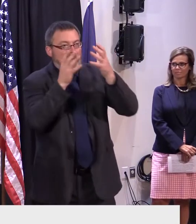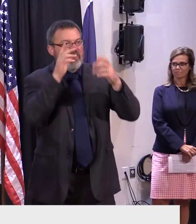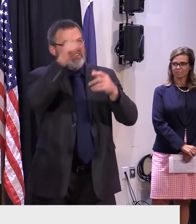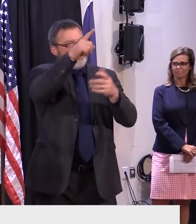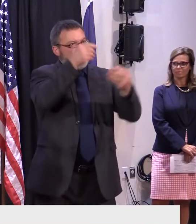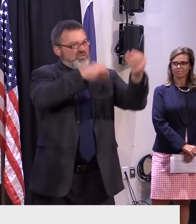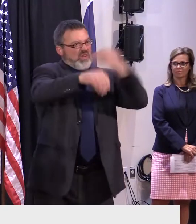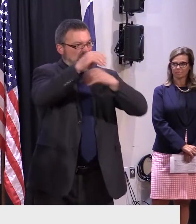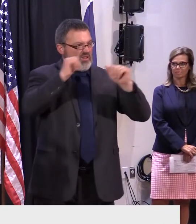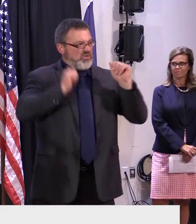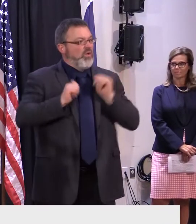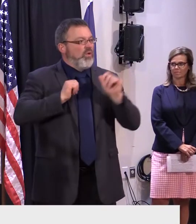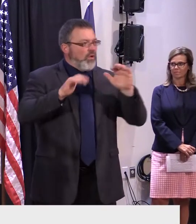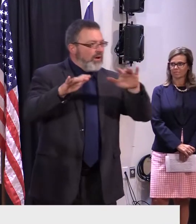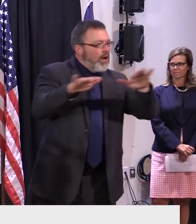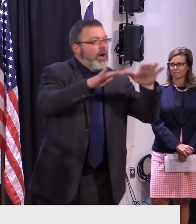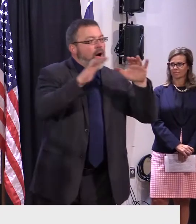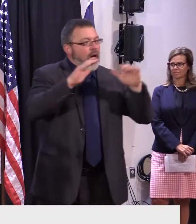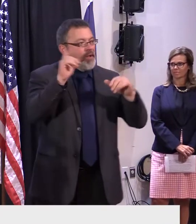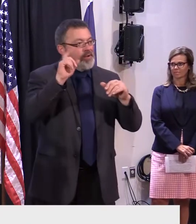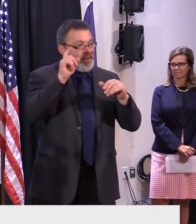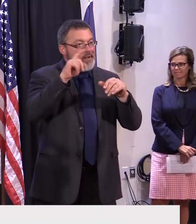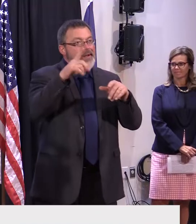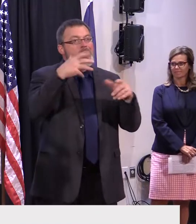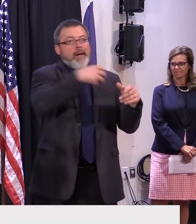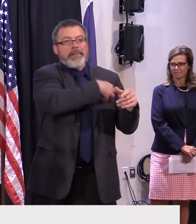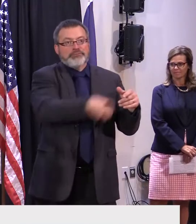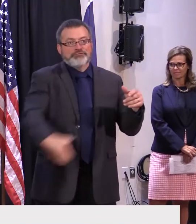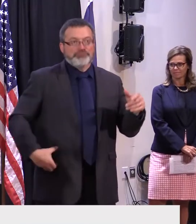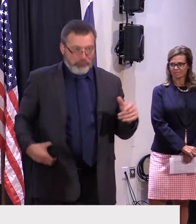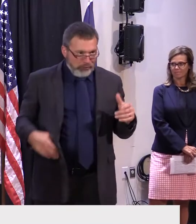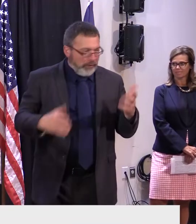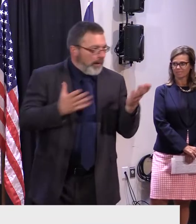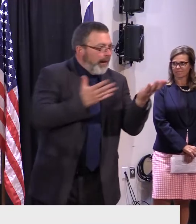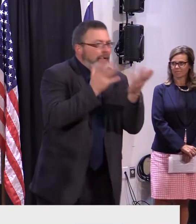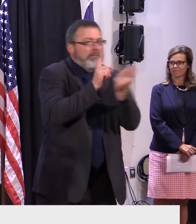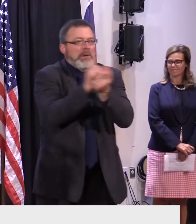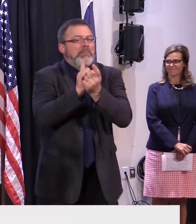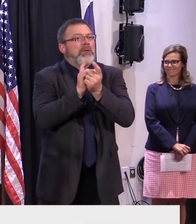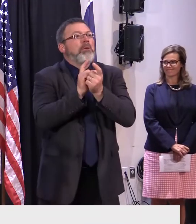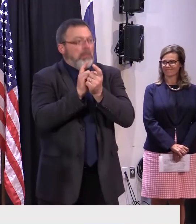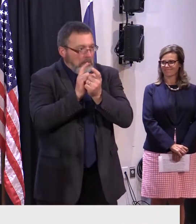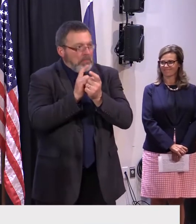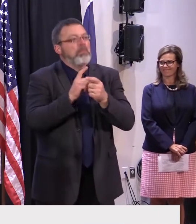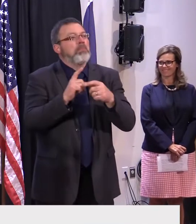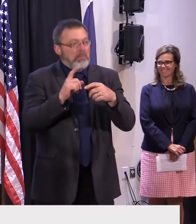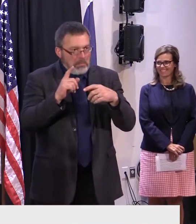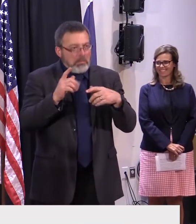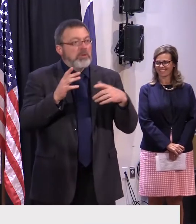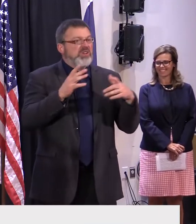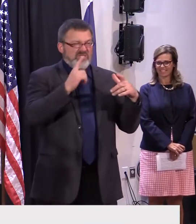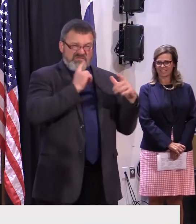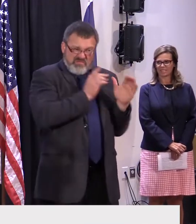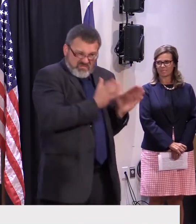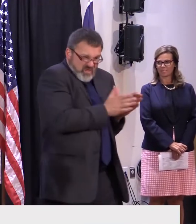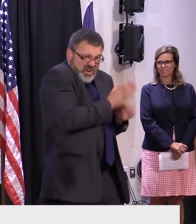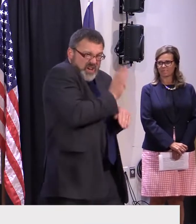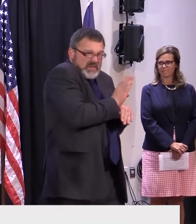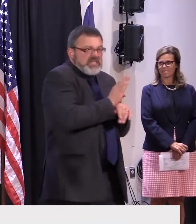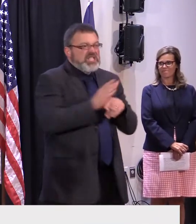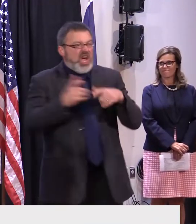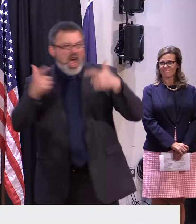able to meet with the Ambassador. One of the smaller businesses said to us, they expressed to the Canadian Ambassador,